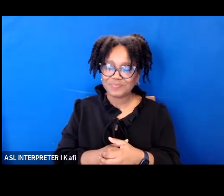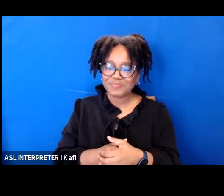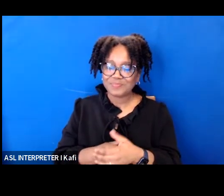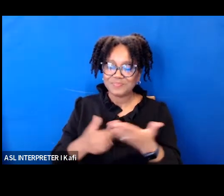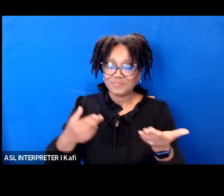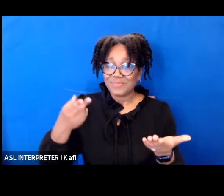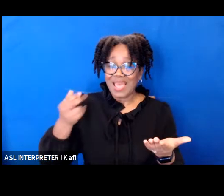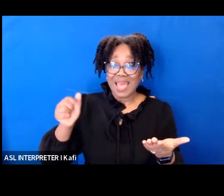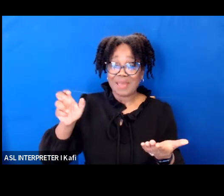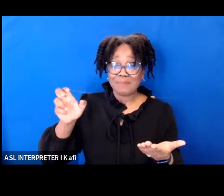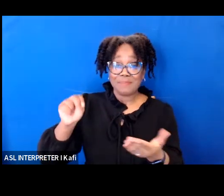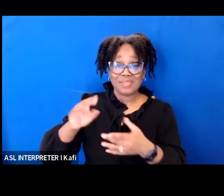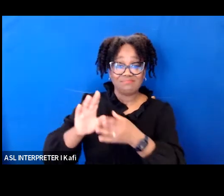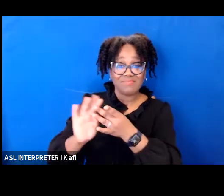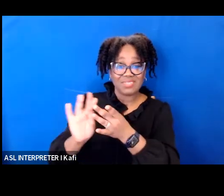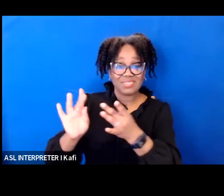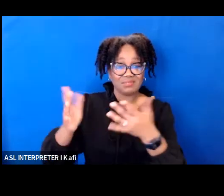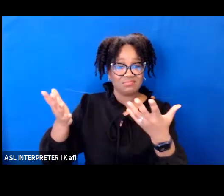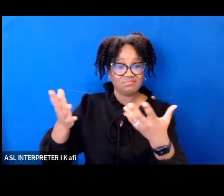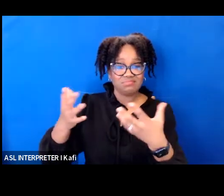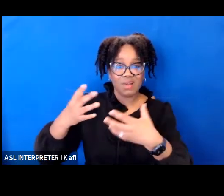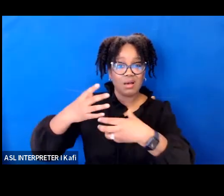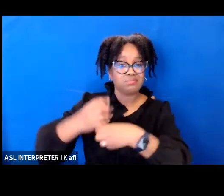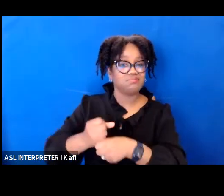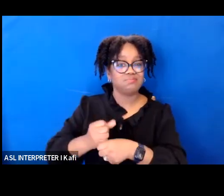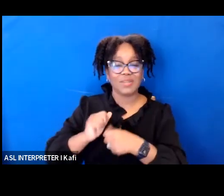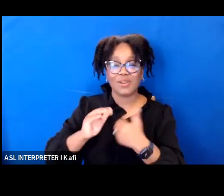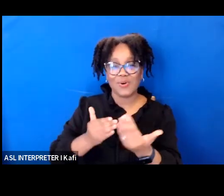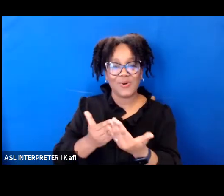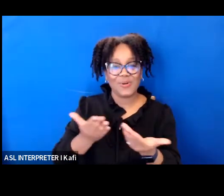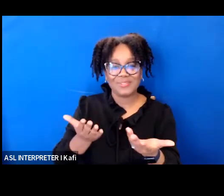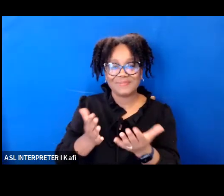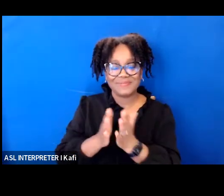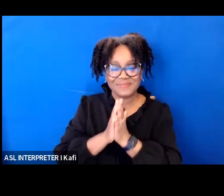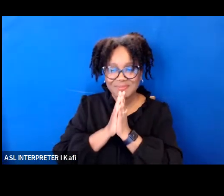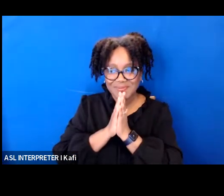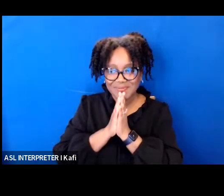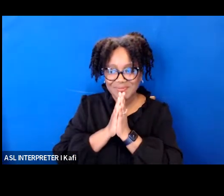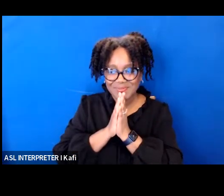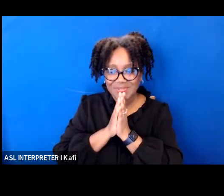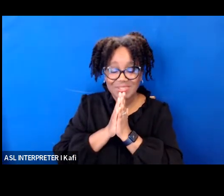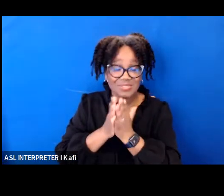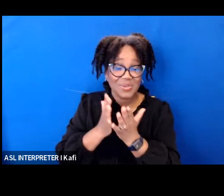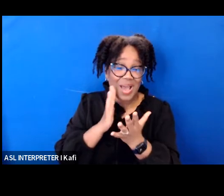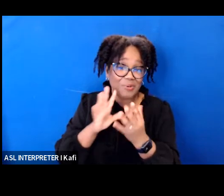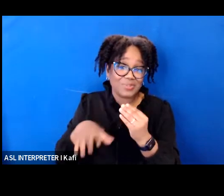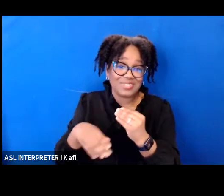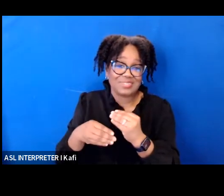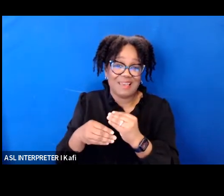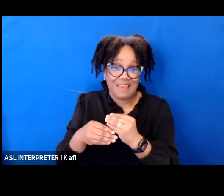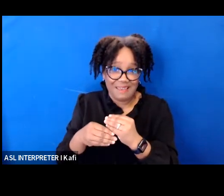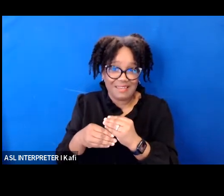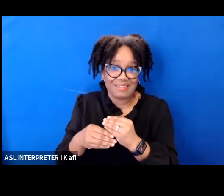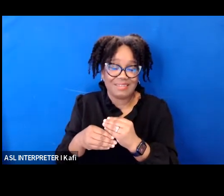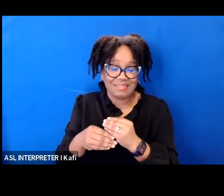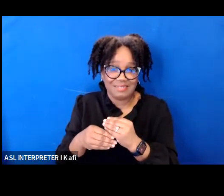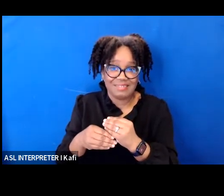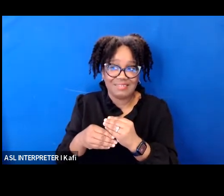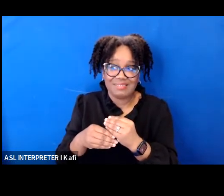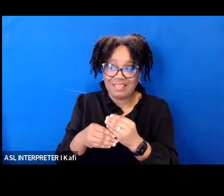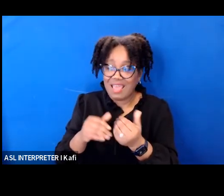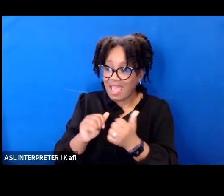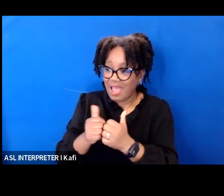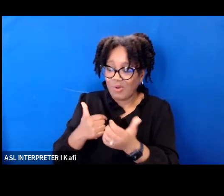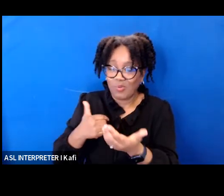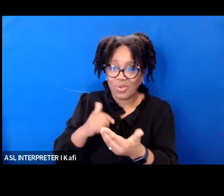is just in closing share share share how we can all do our part to take action so